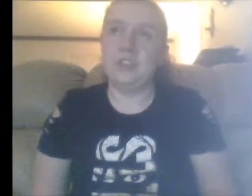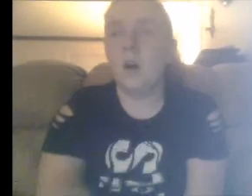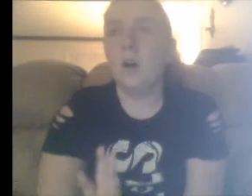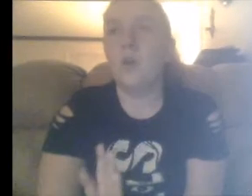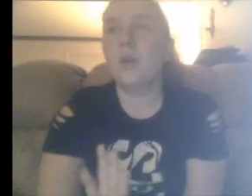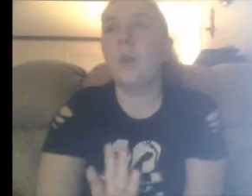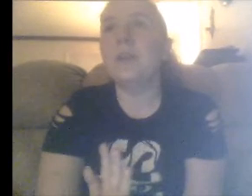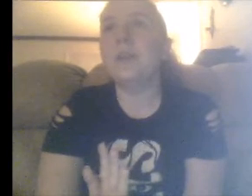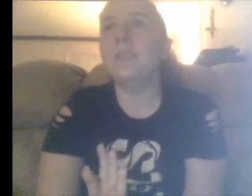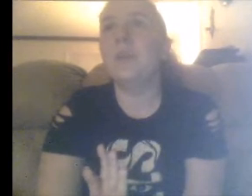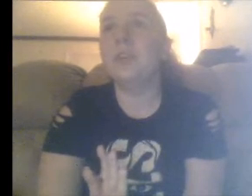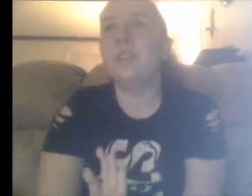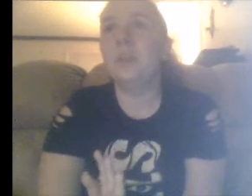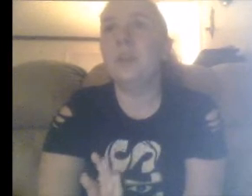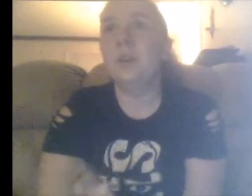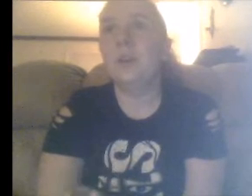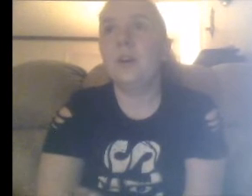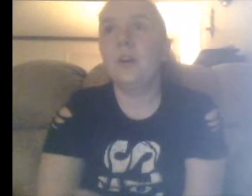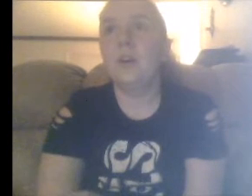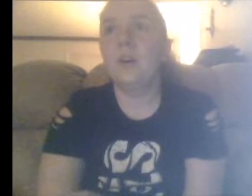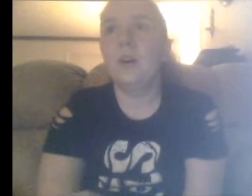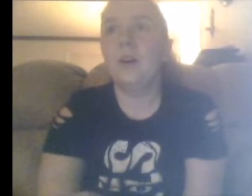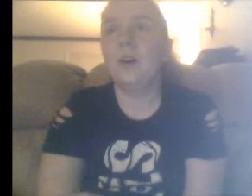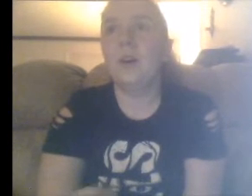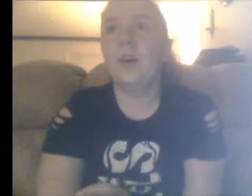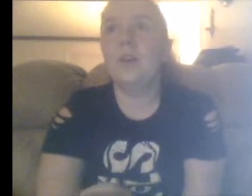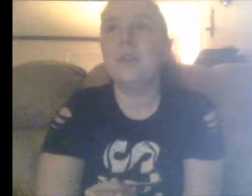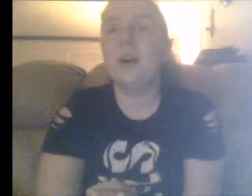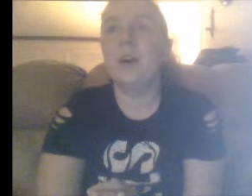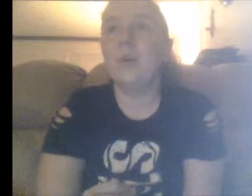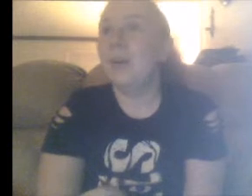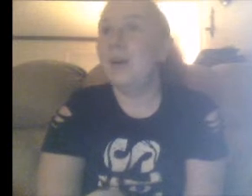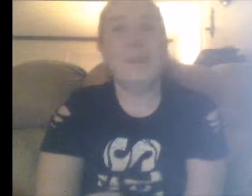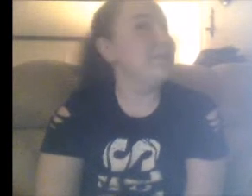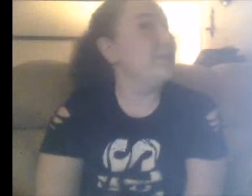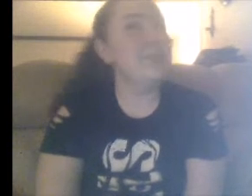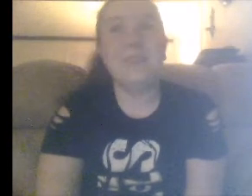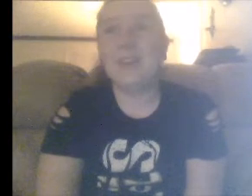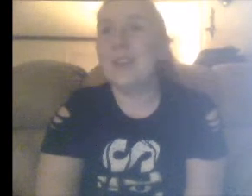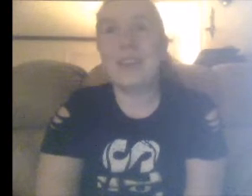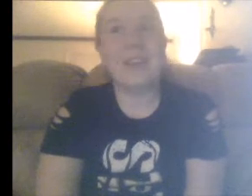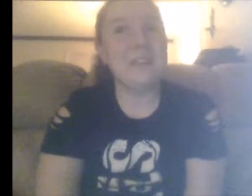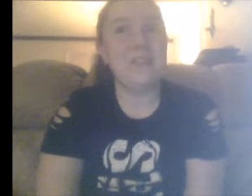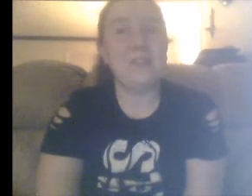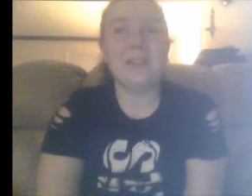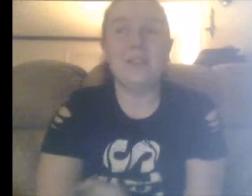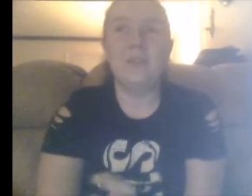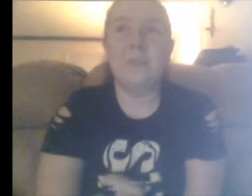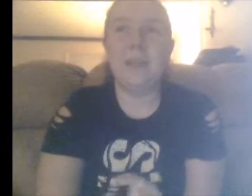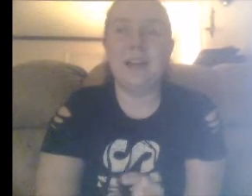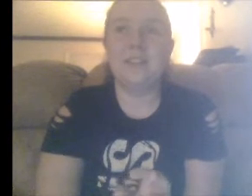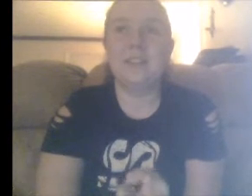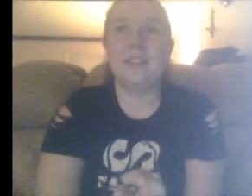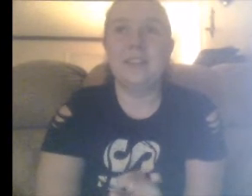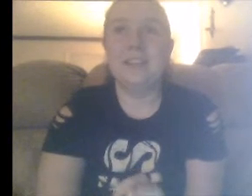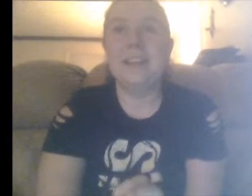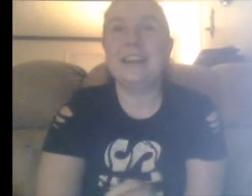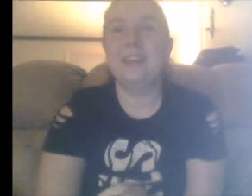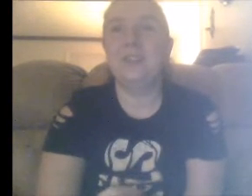Oh no. What are you doing, dude? Oh no. Don't you dare gave Sasha Banks a superplex. Naya, dude.